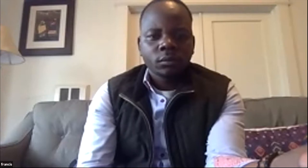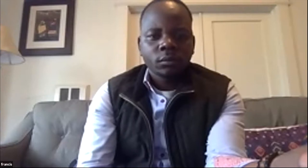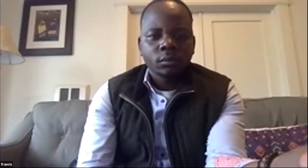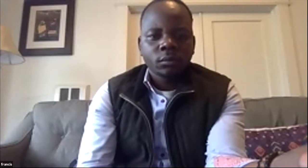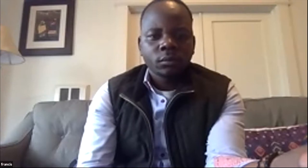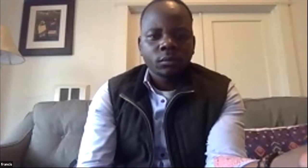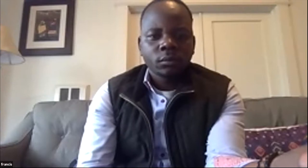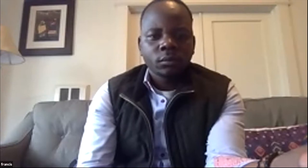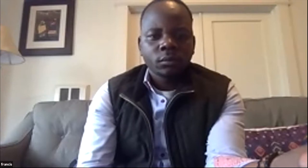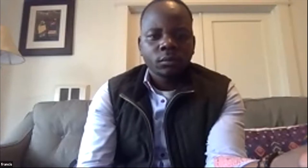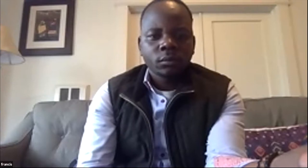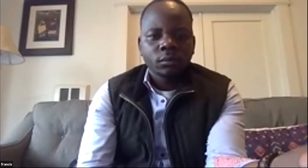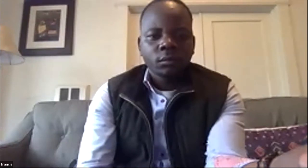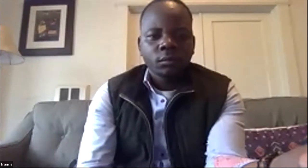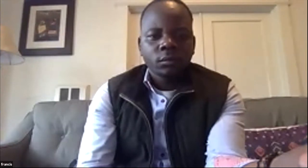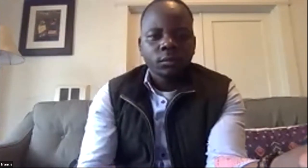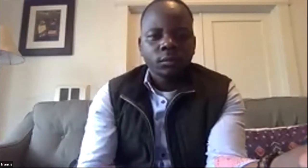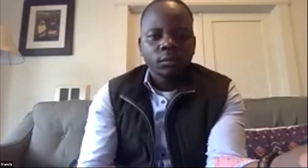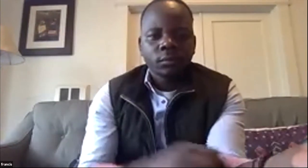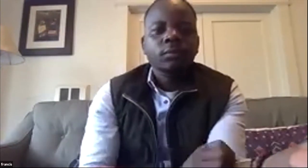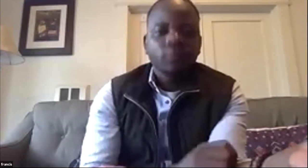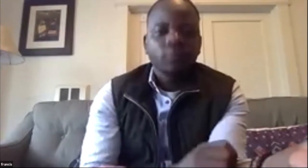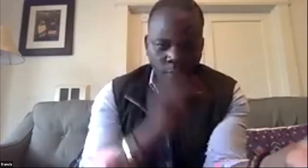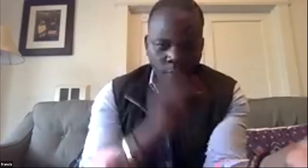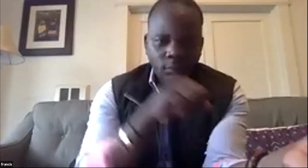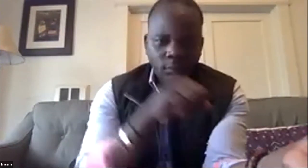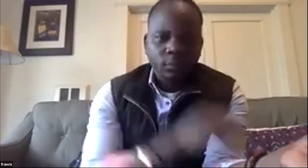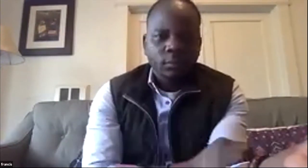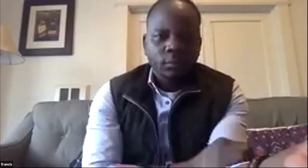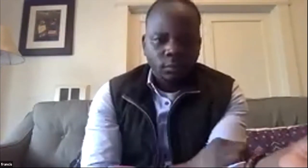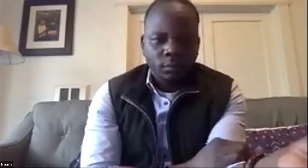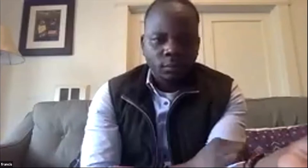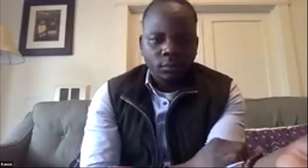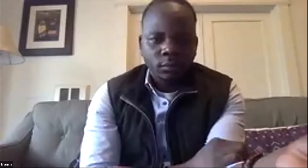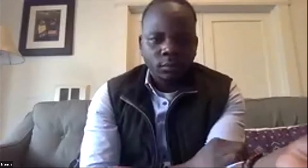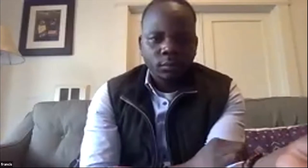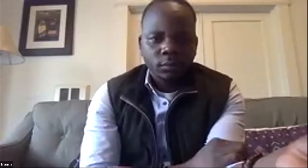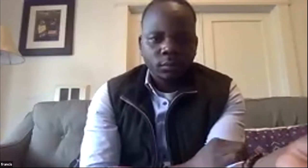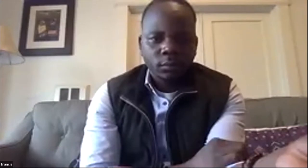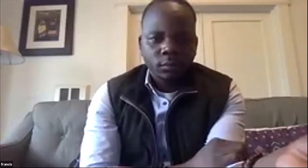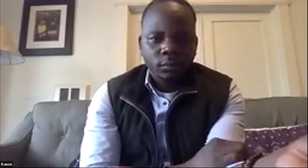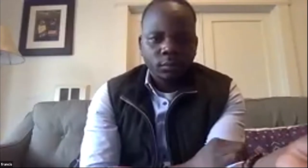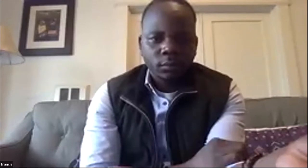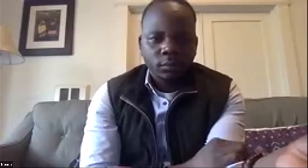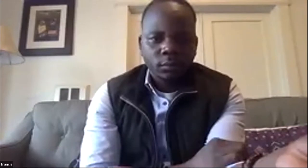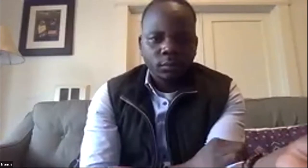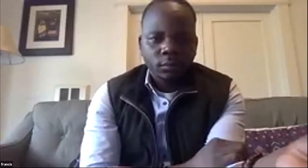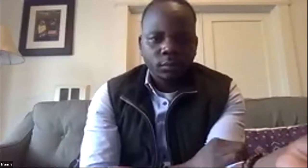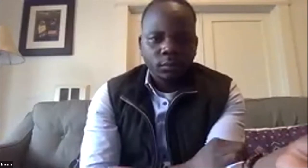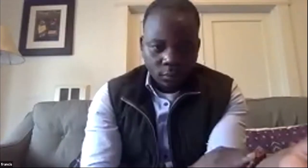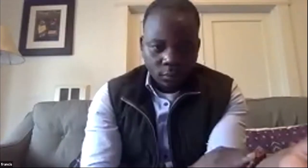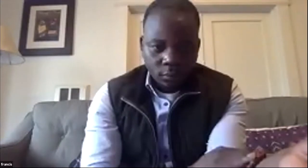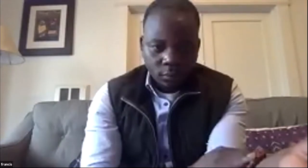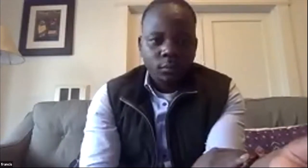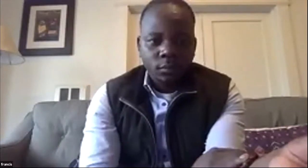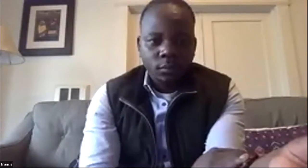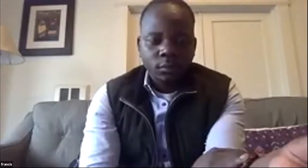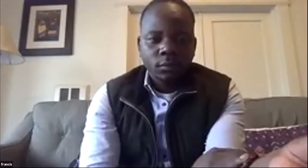lot of things uh uh we you know that uh people who are invested in this really should have to sit